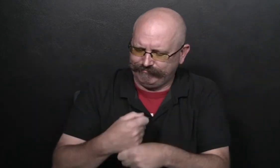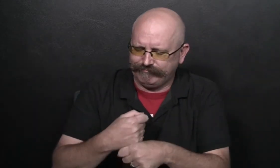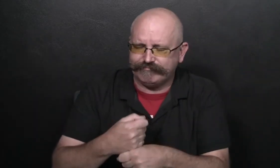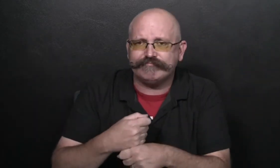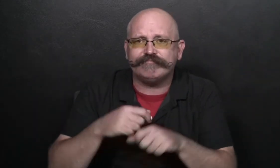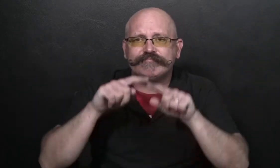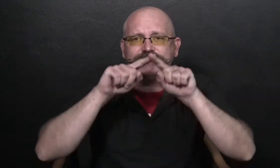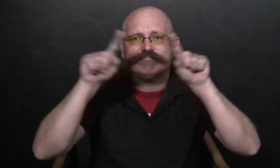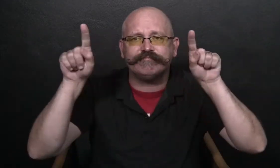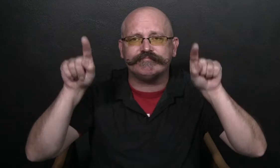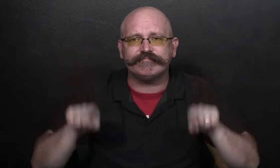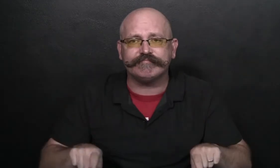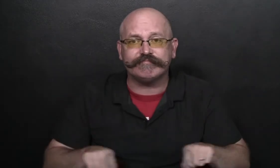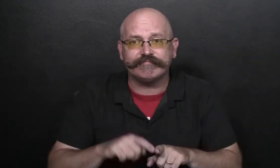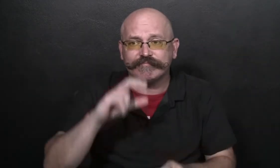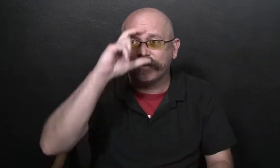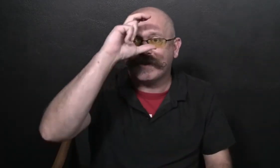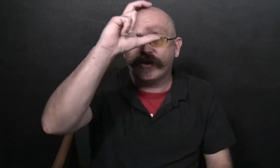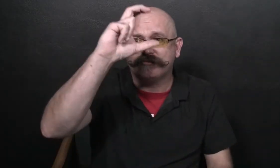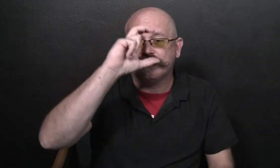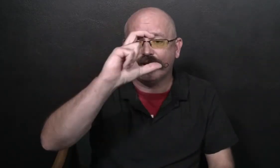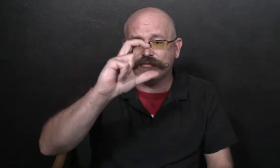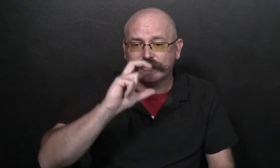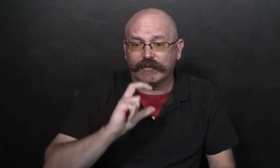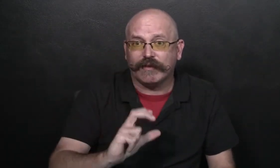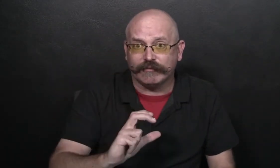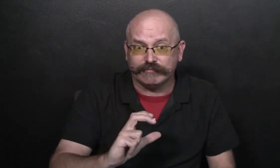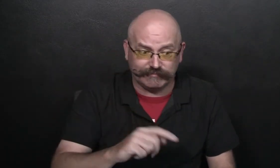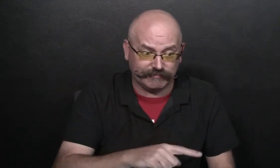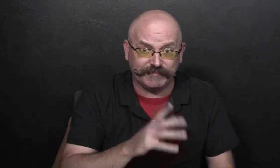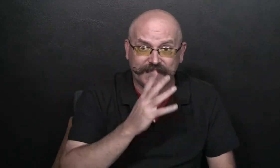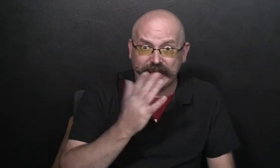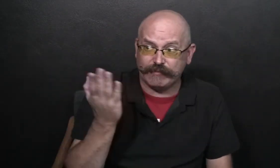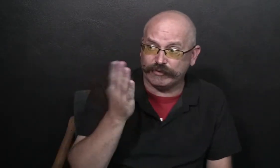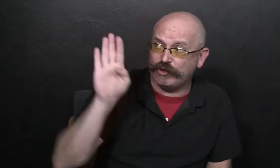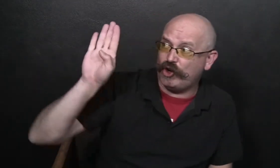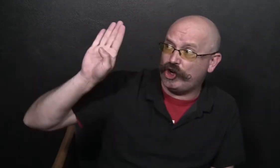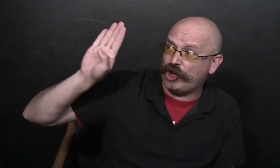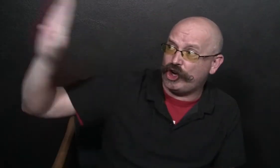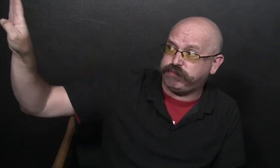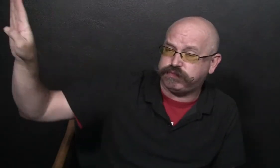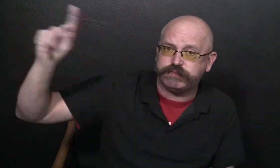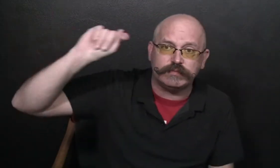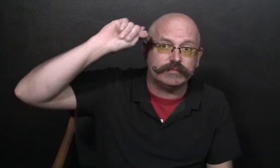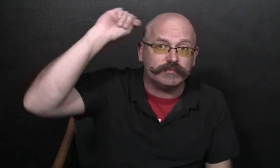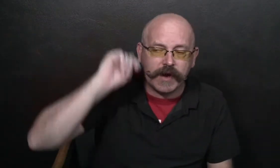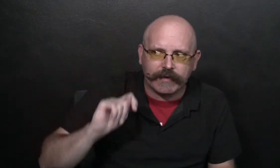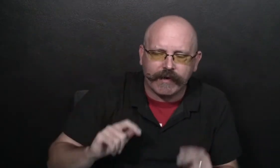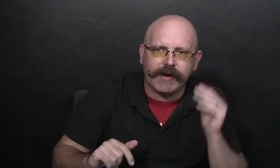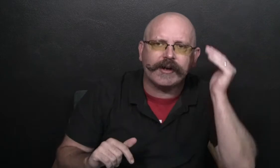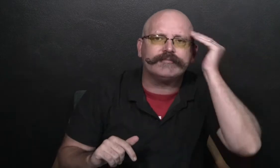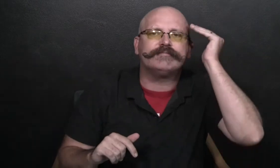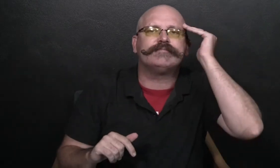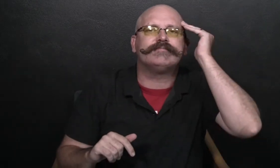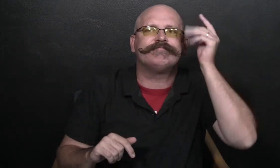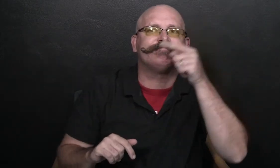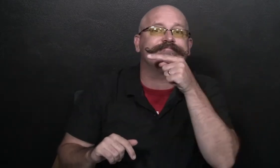and they made a plan. Together, they drew signs that Trinka's mom could put up when she was